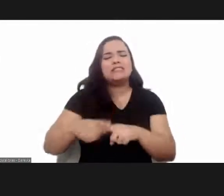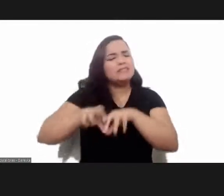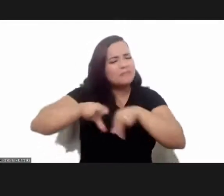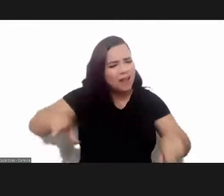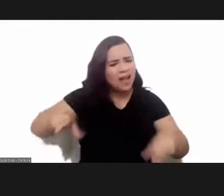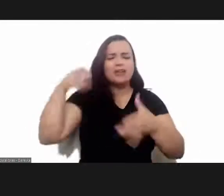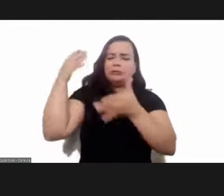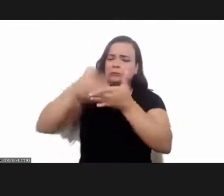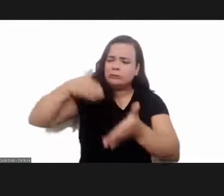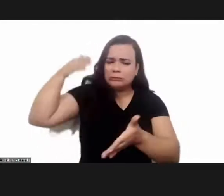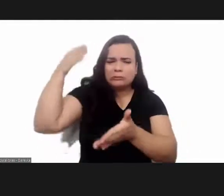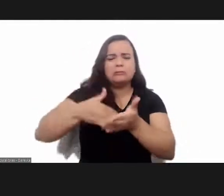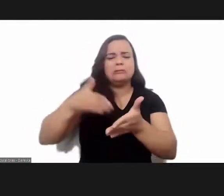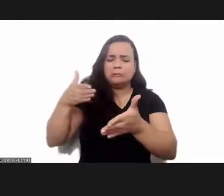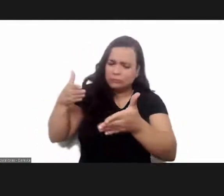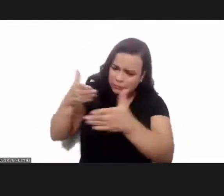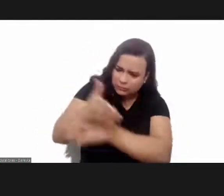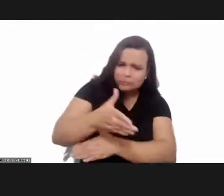to be